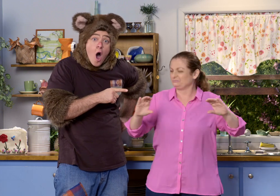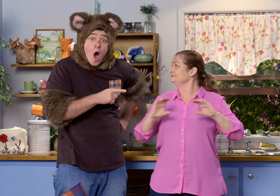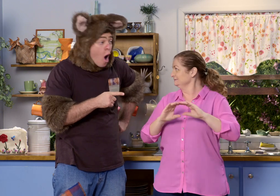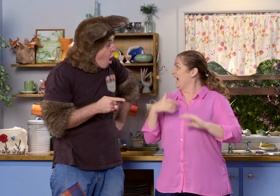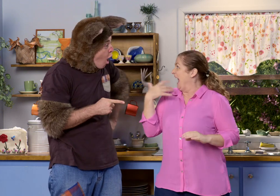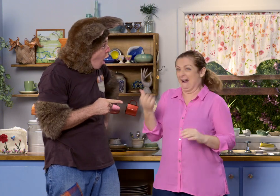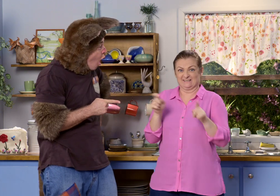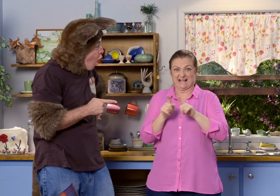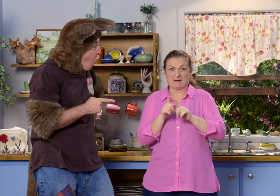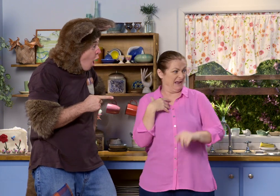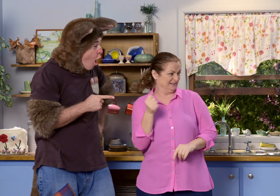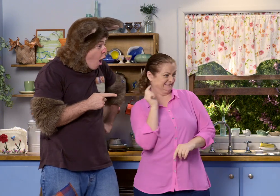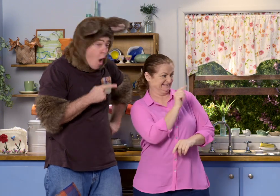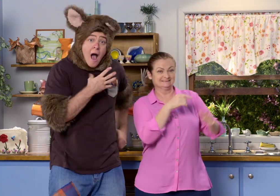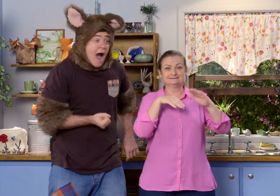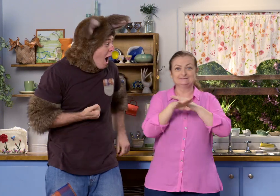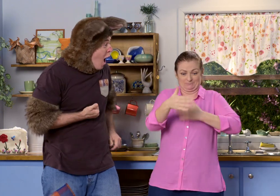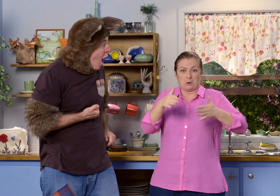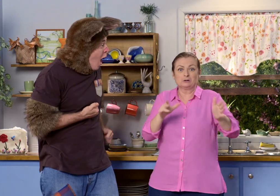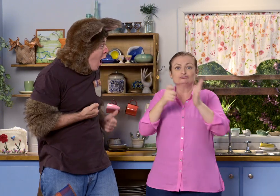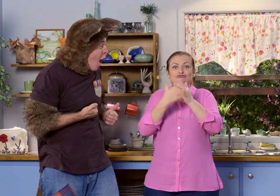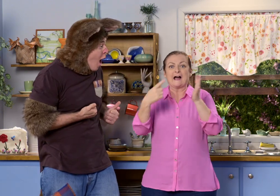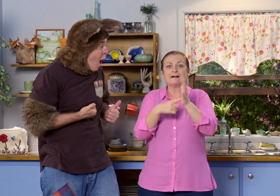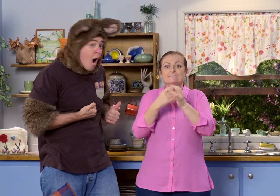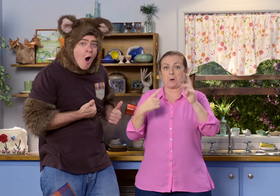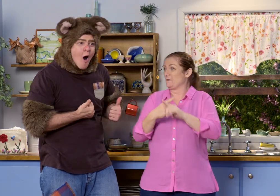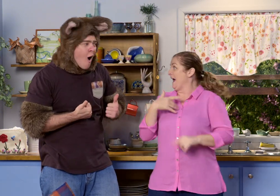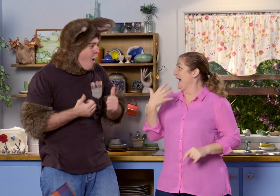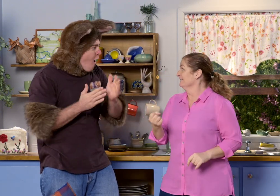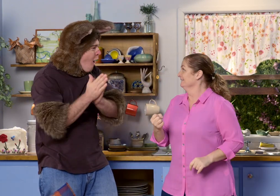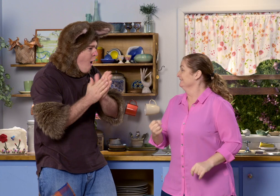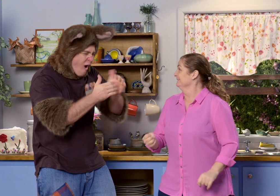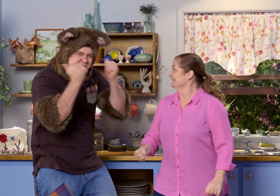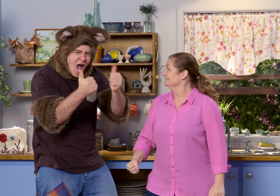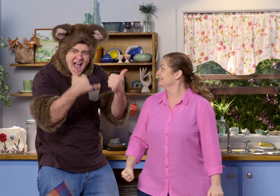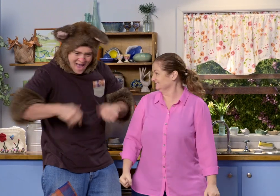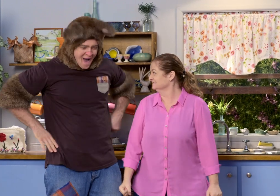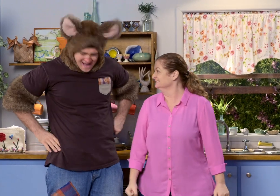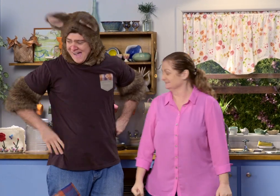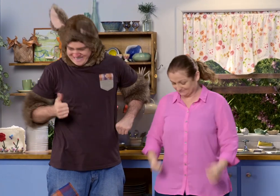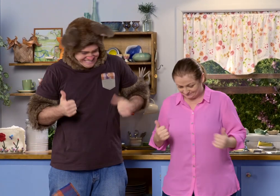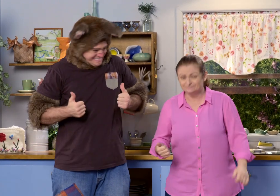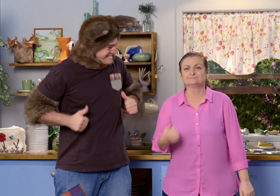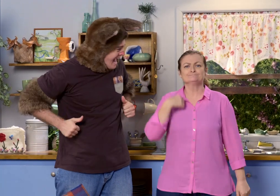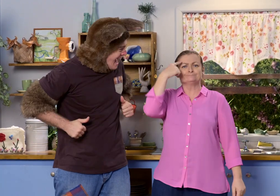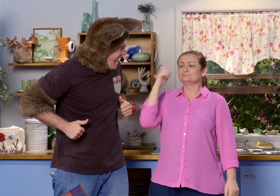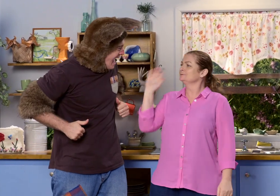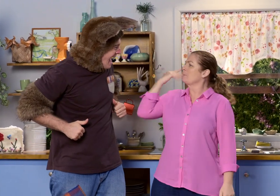stuff they were playing with. I've actually got some in my craft box. That's great! Um, Possum,